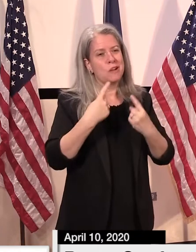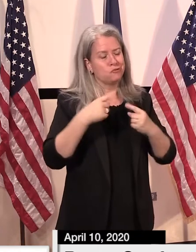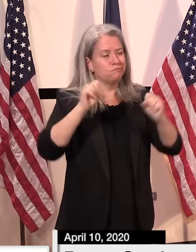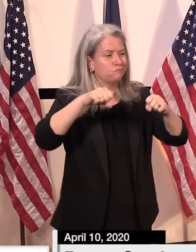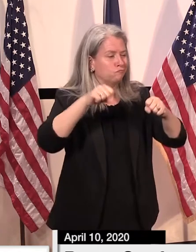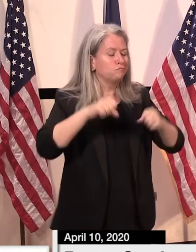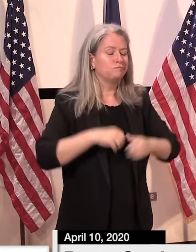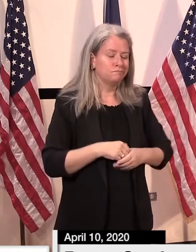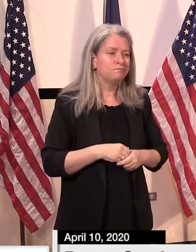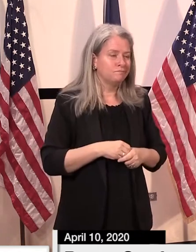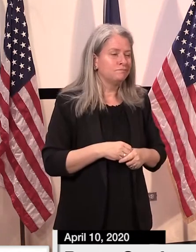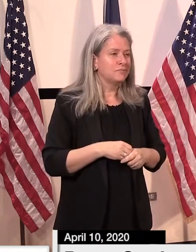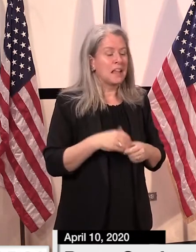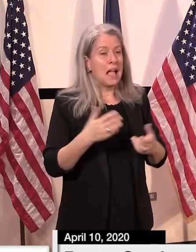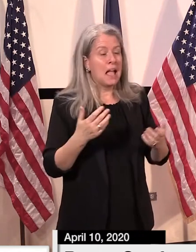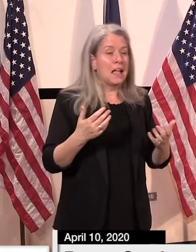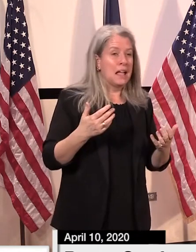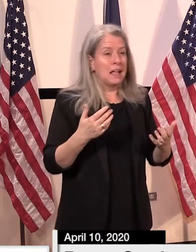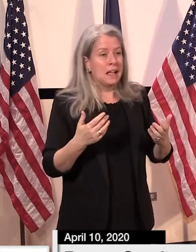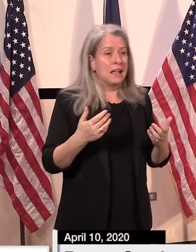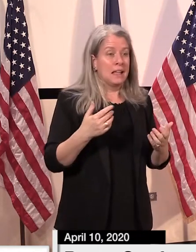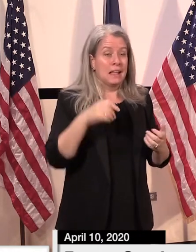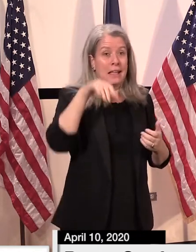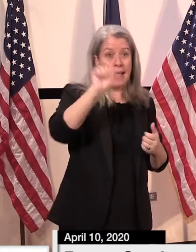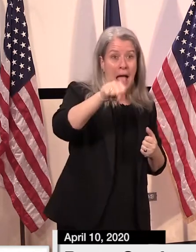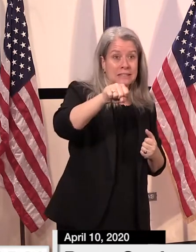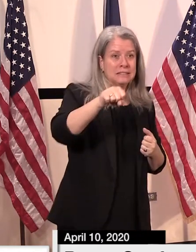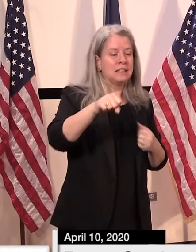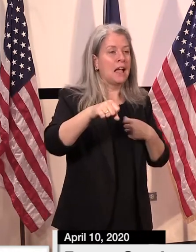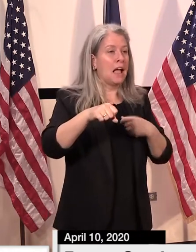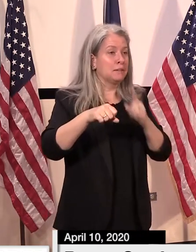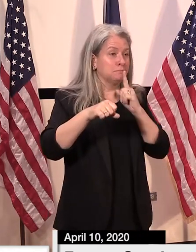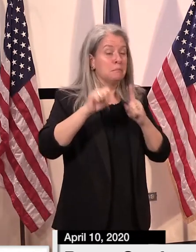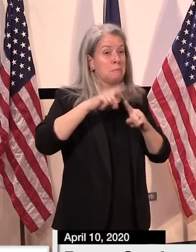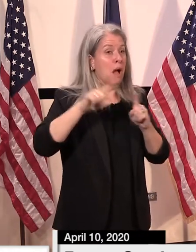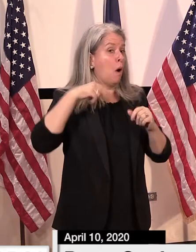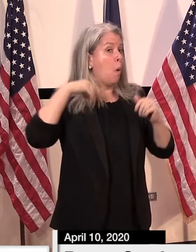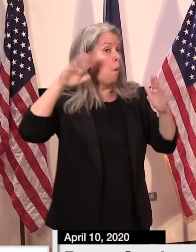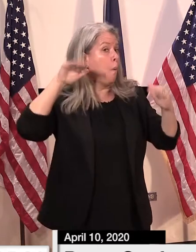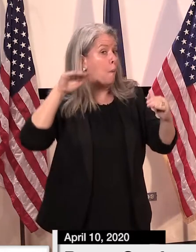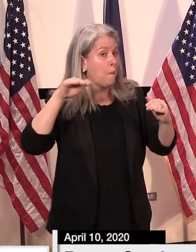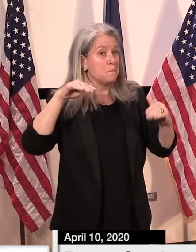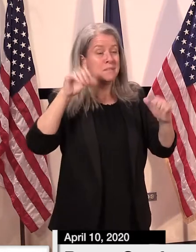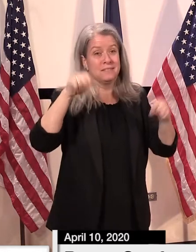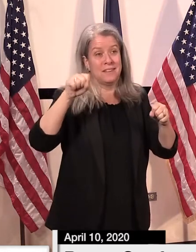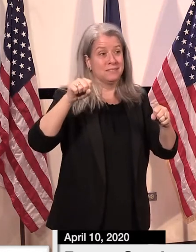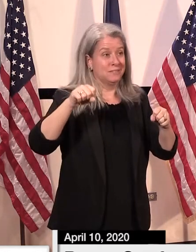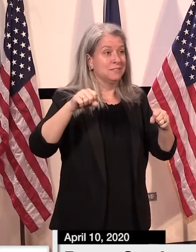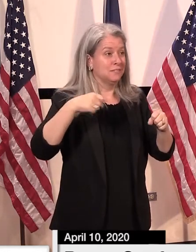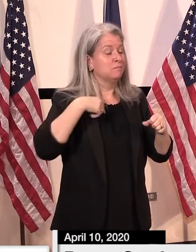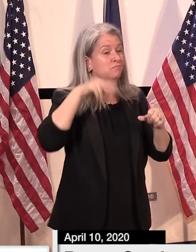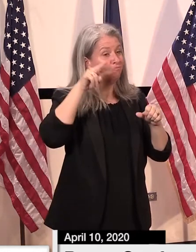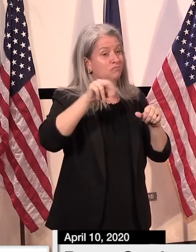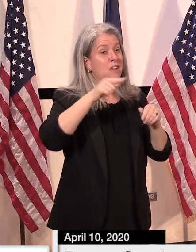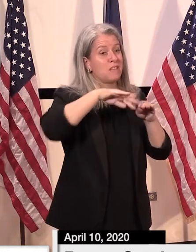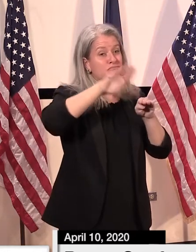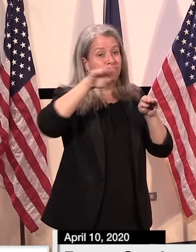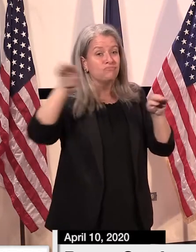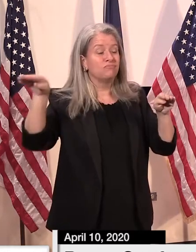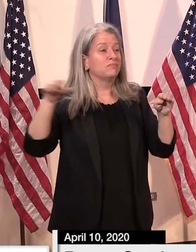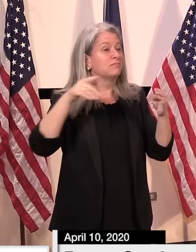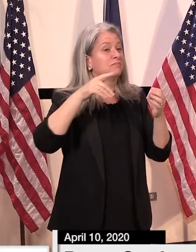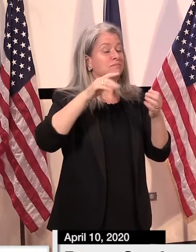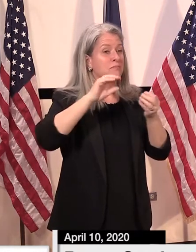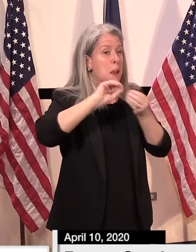can't promise that, but that's our intention. Again, as we watch the trending, as we watch the graphing and the